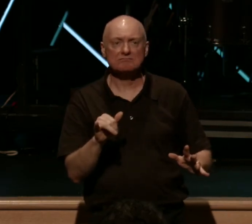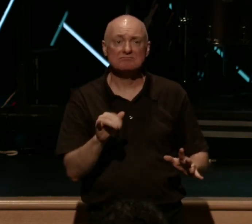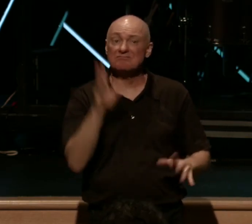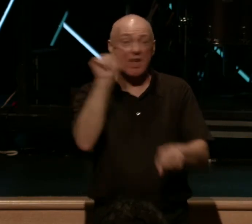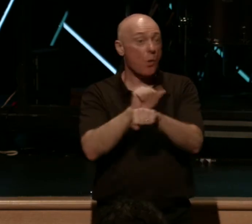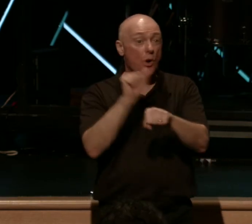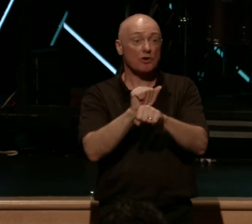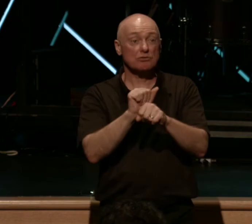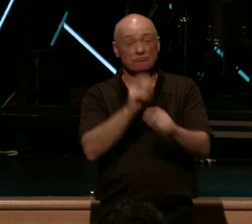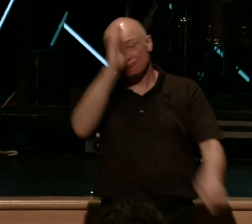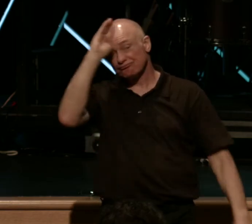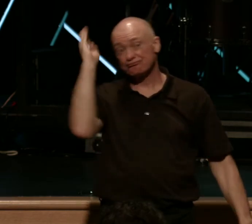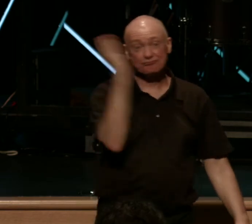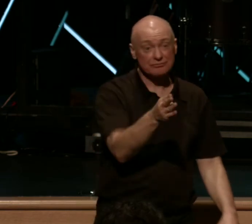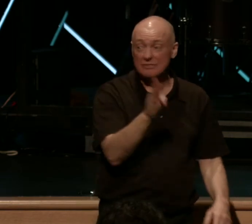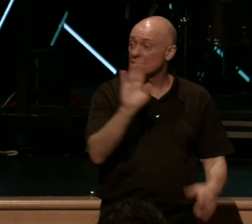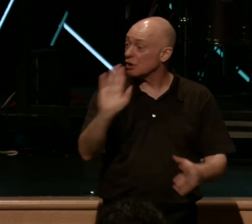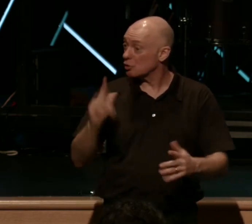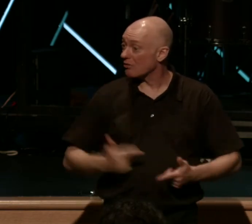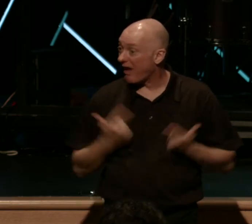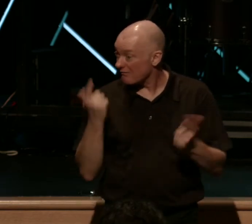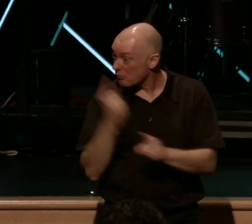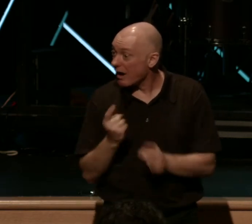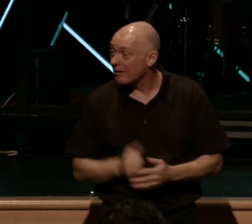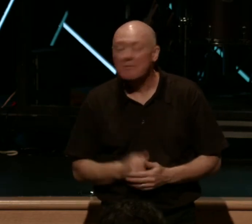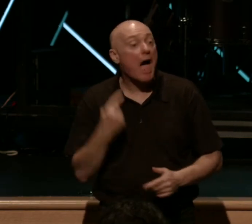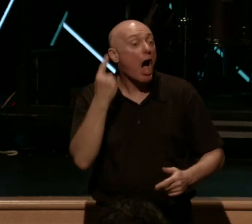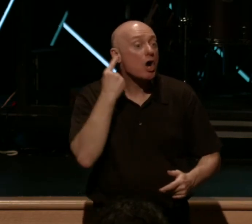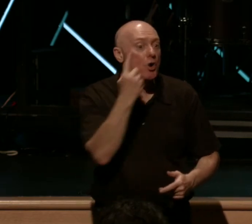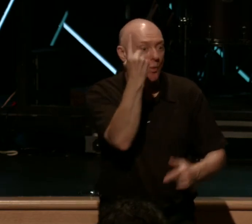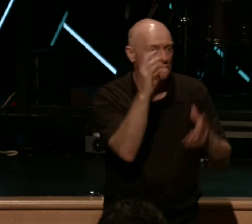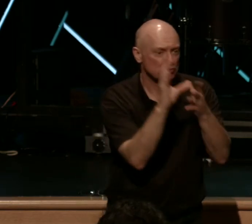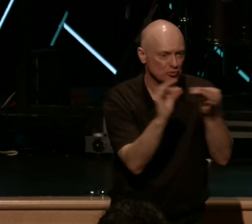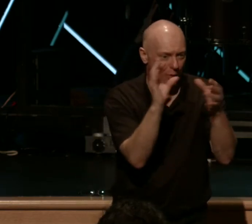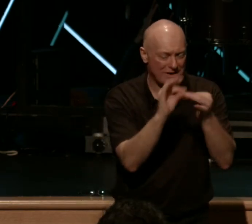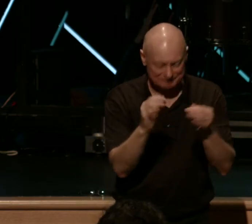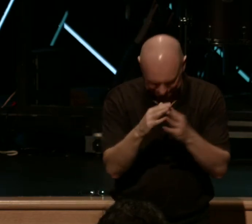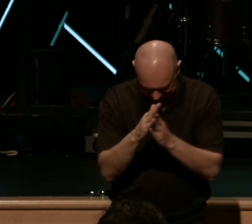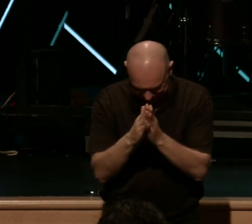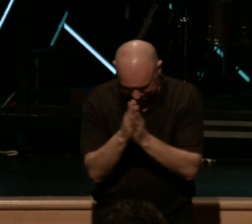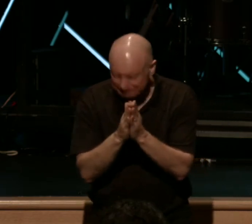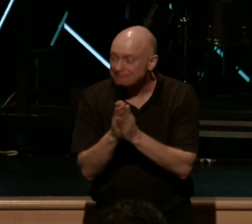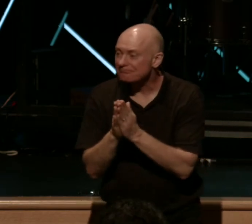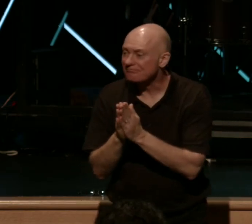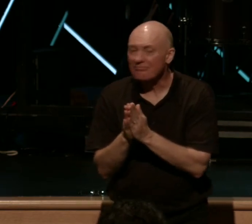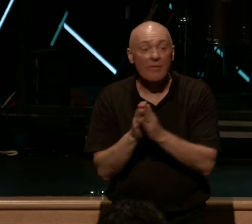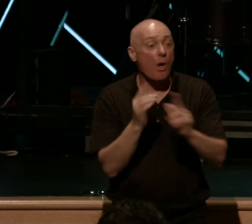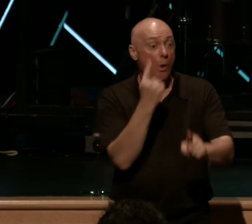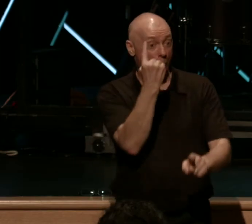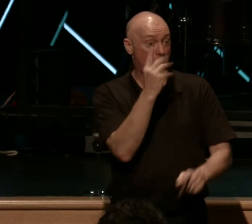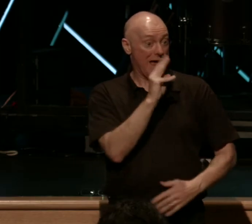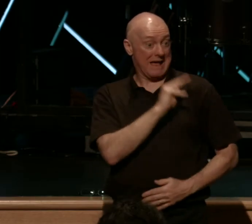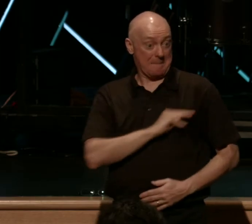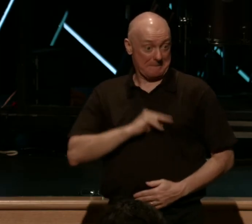the Word works in your life, right? I heard a story of a Gideon in South Africa.